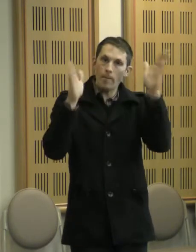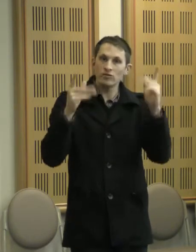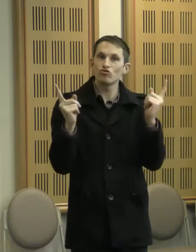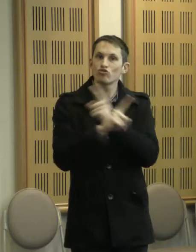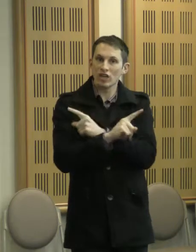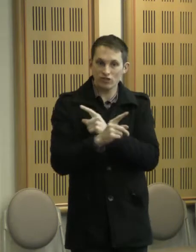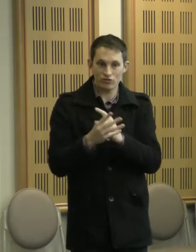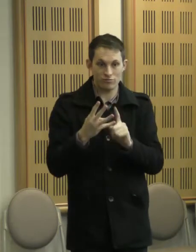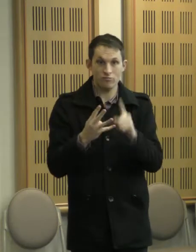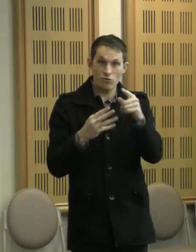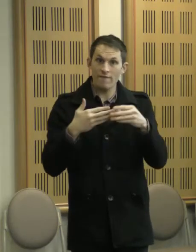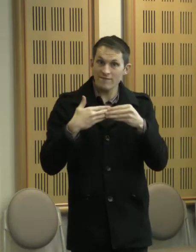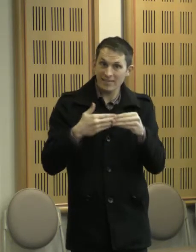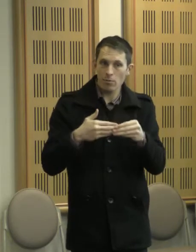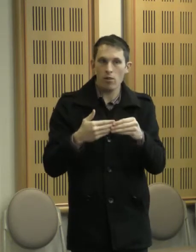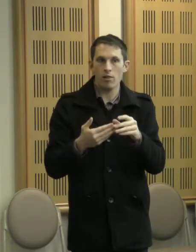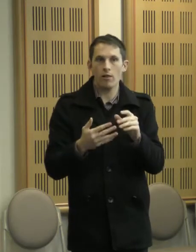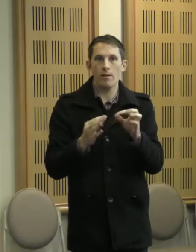flexible. Be real.